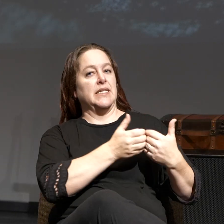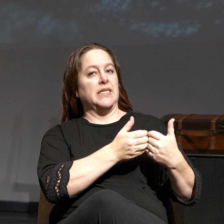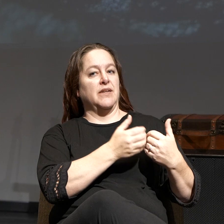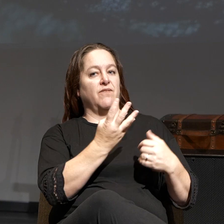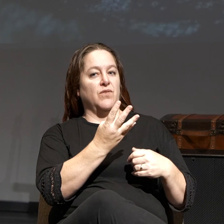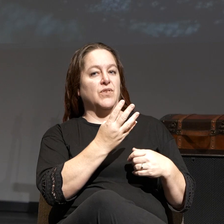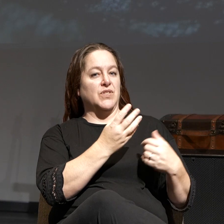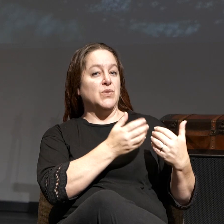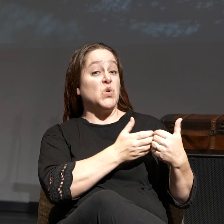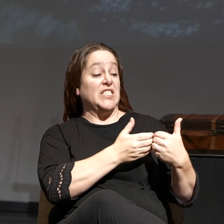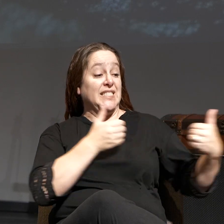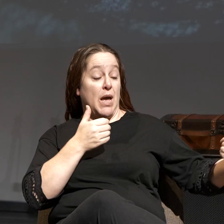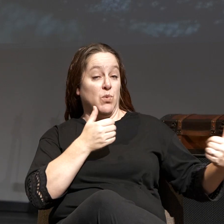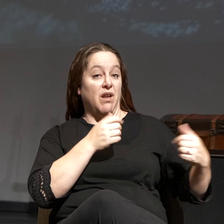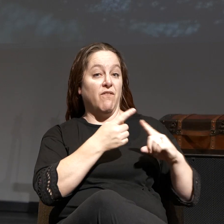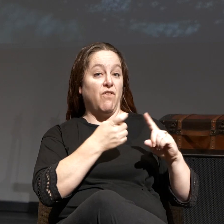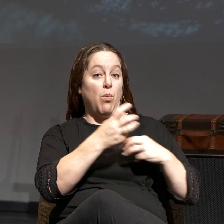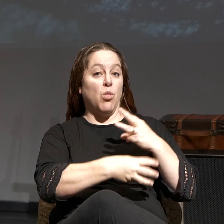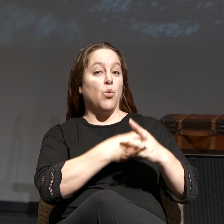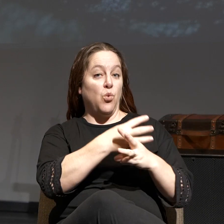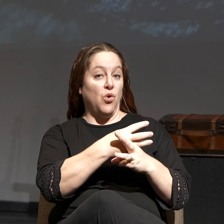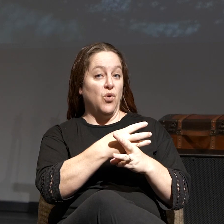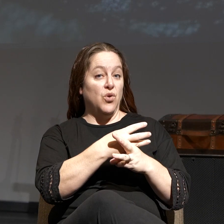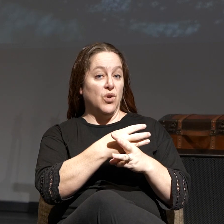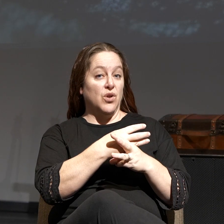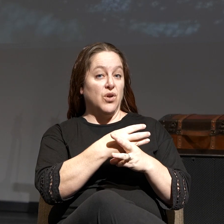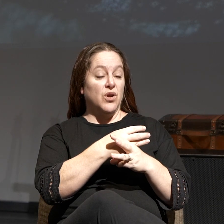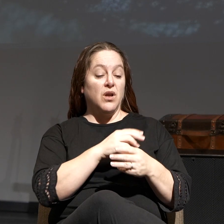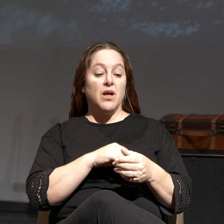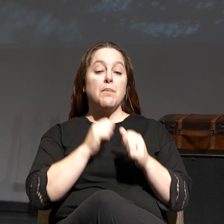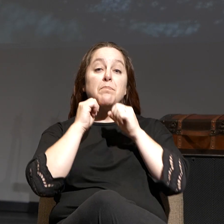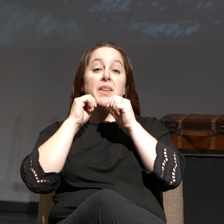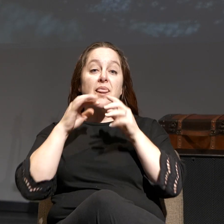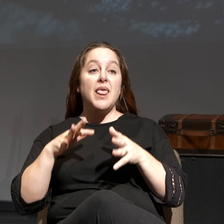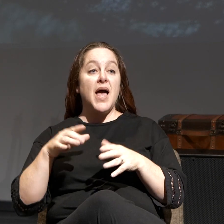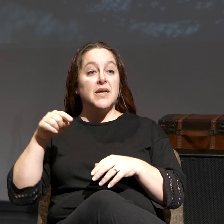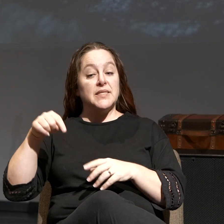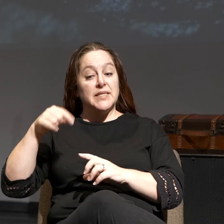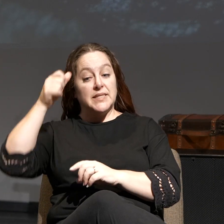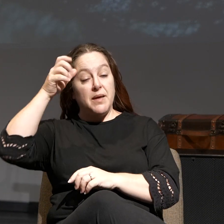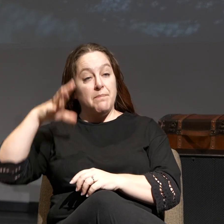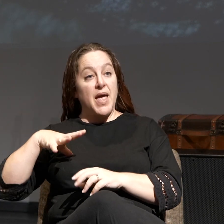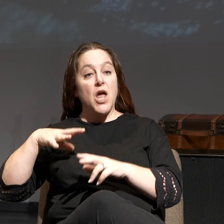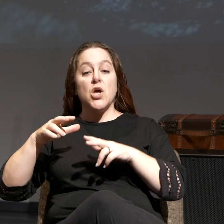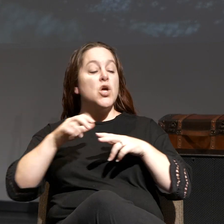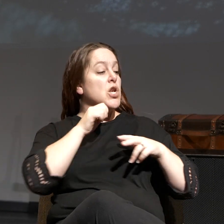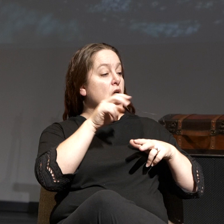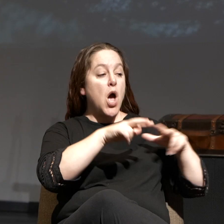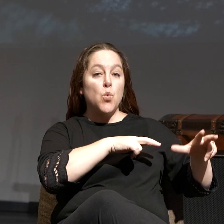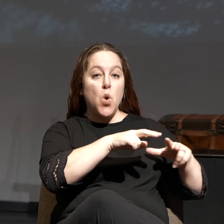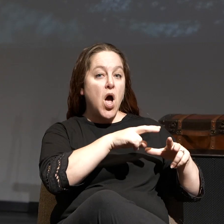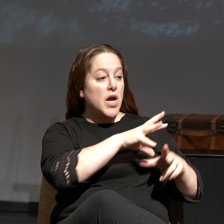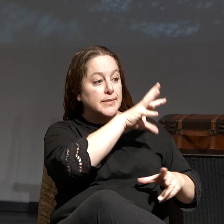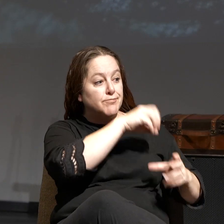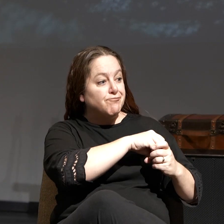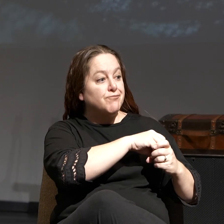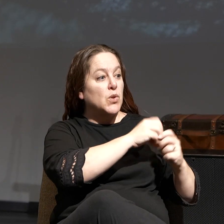just different from the world. This is what he's talking about here. And he goes on in verse 1, blessed is the man who walks not in the counsel